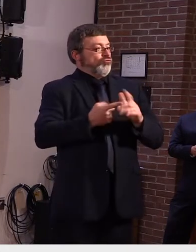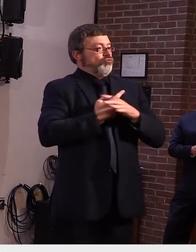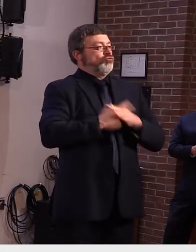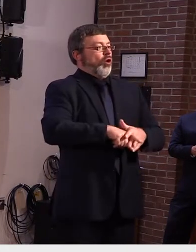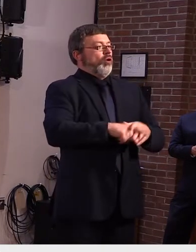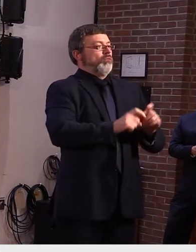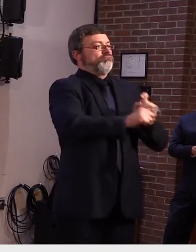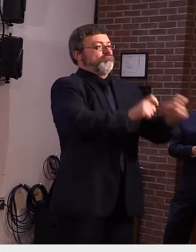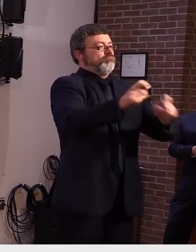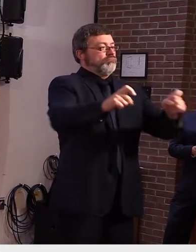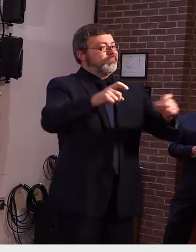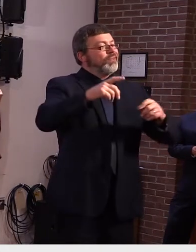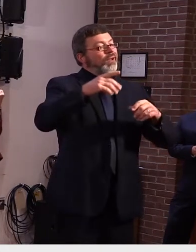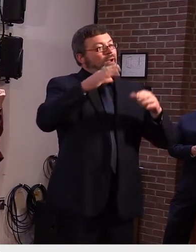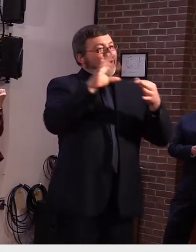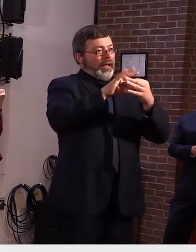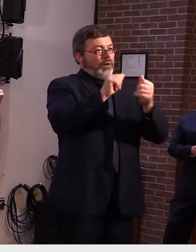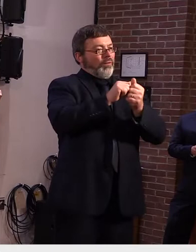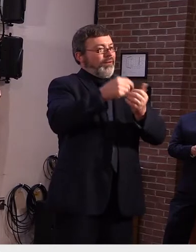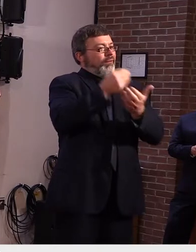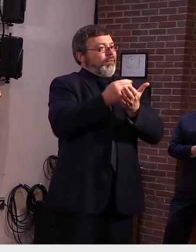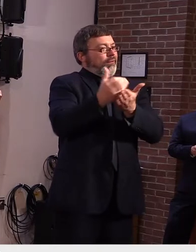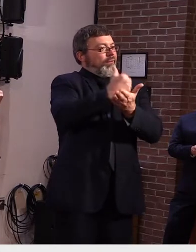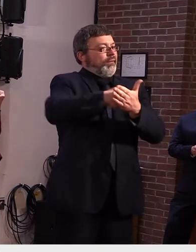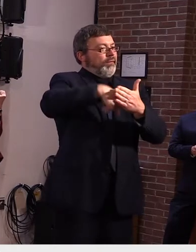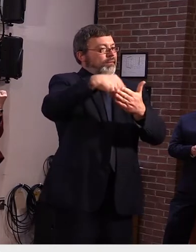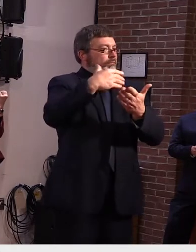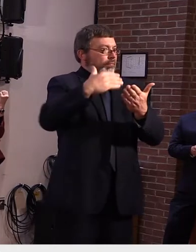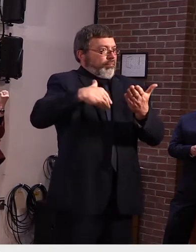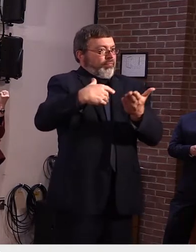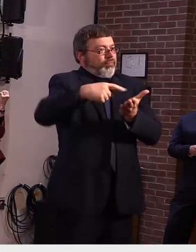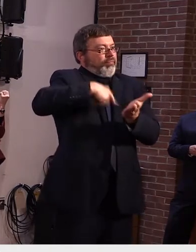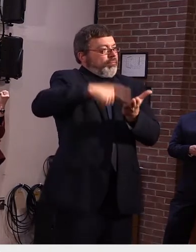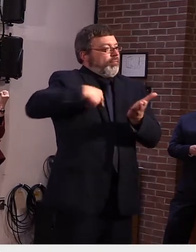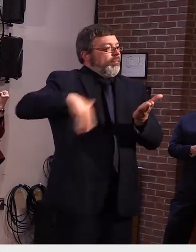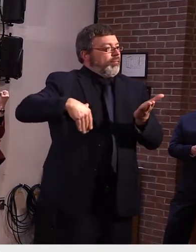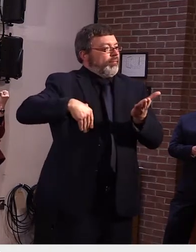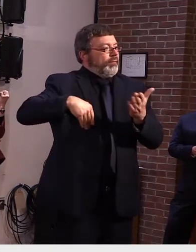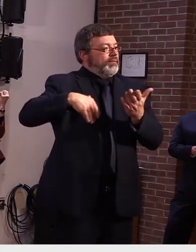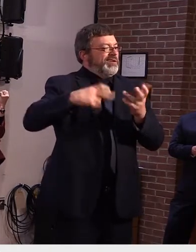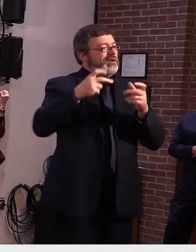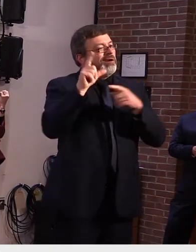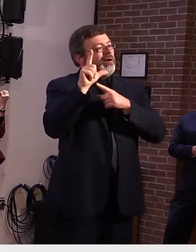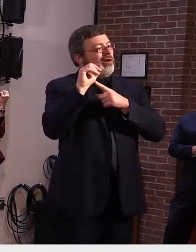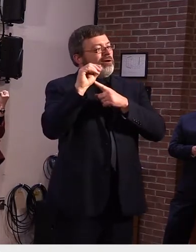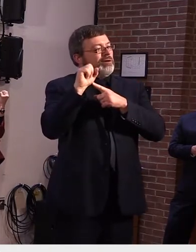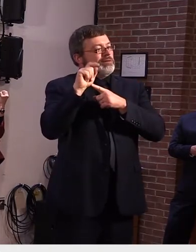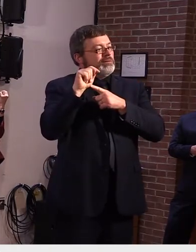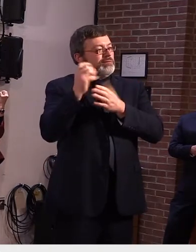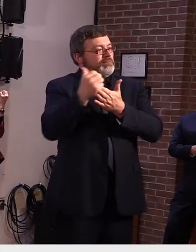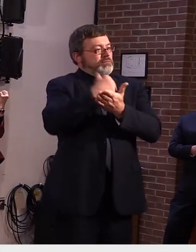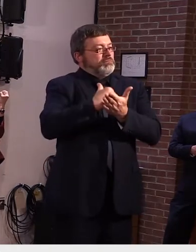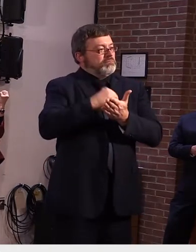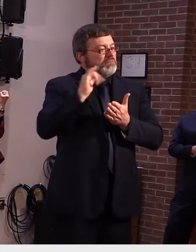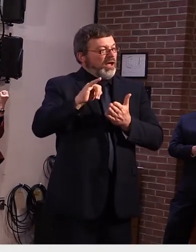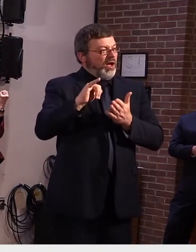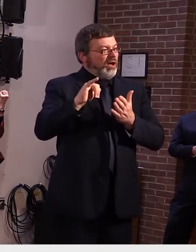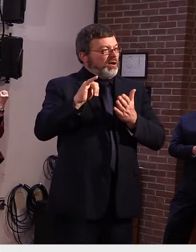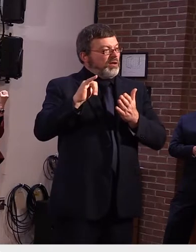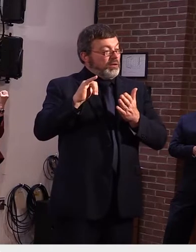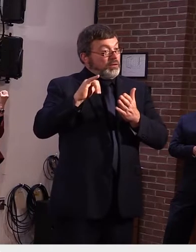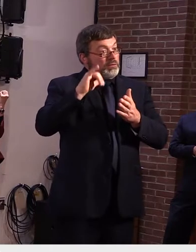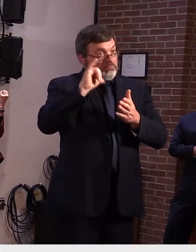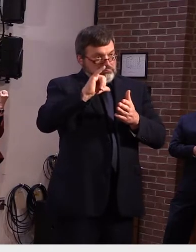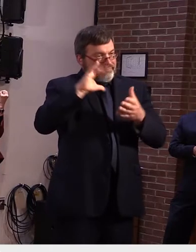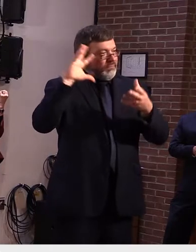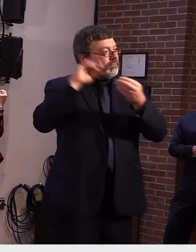that would complete the the full six weeks of benefits we receive from the federal government um we'll